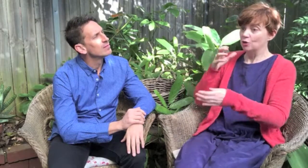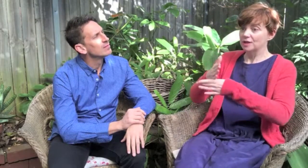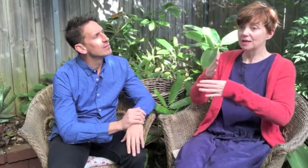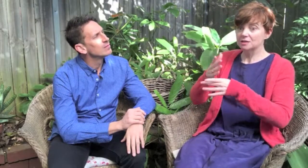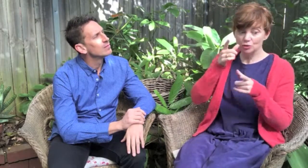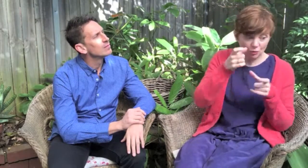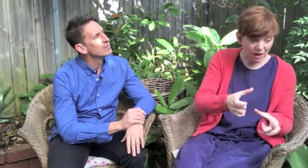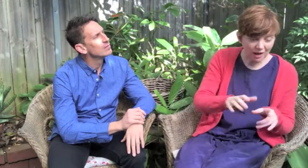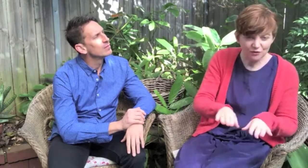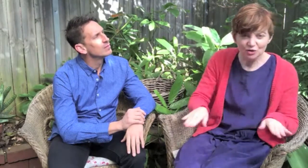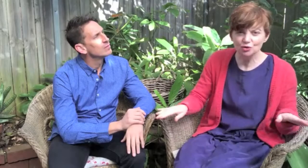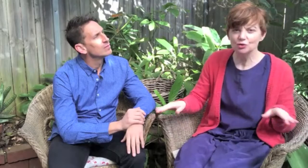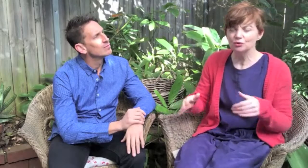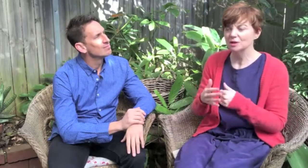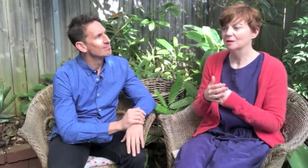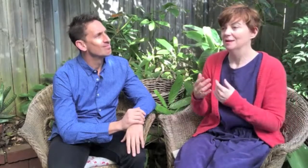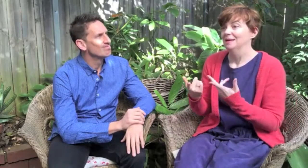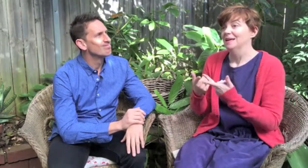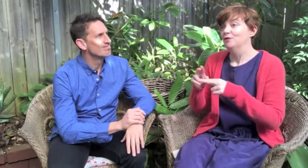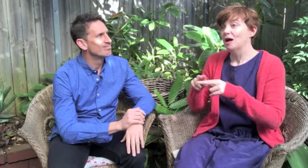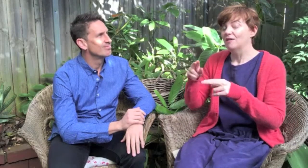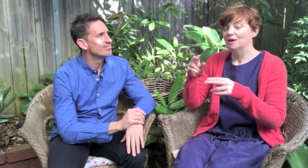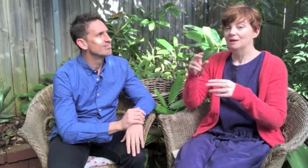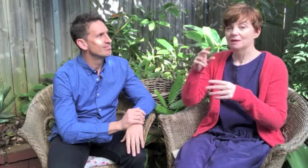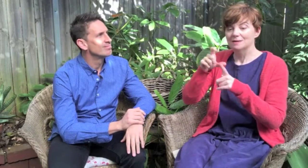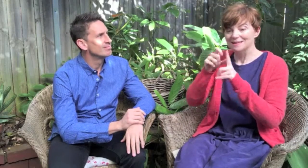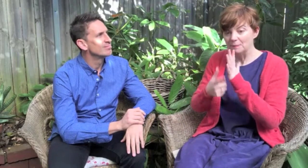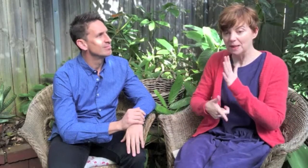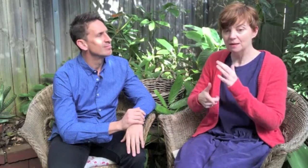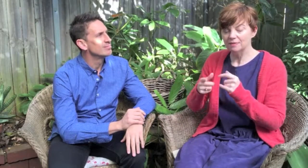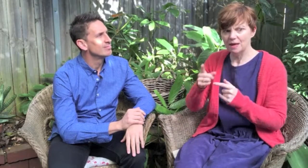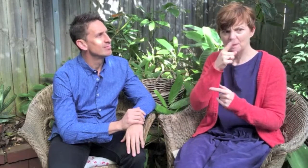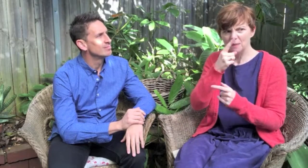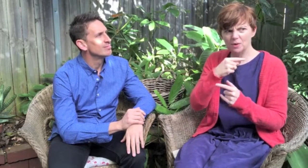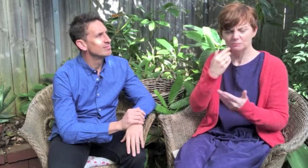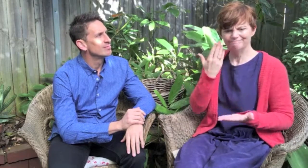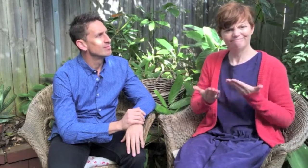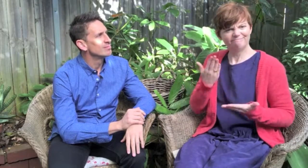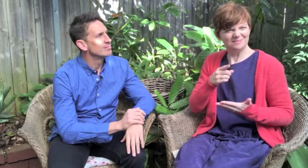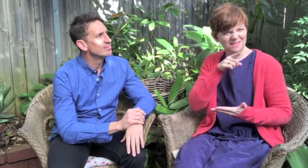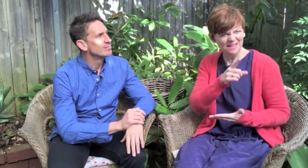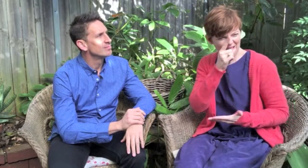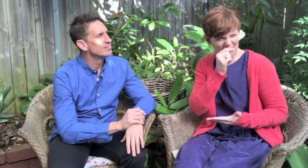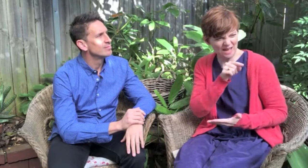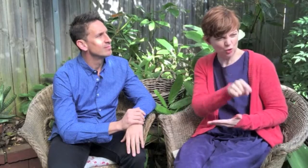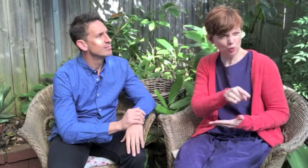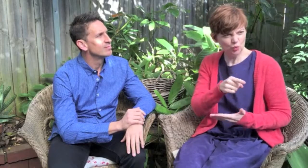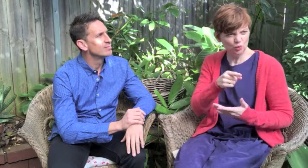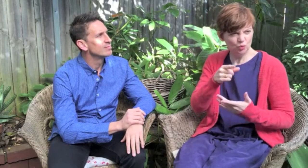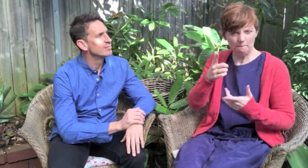she's going to have children and then step out of the industry to have children. And I think if you have a disability, then people are unsure